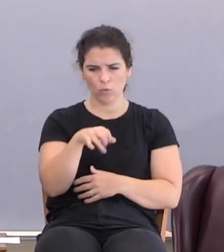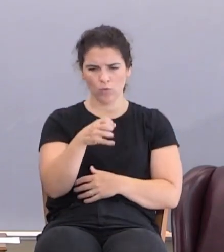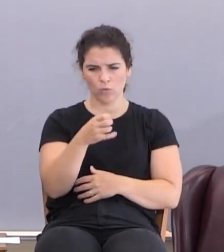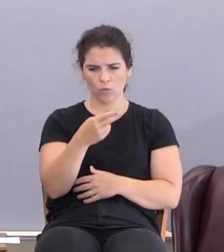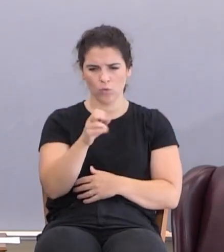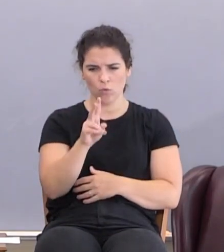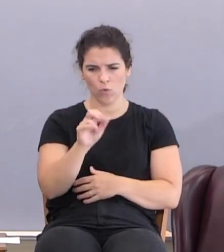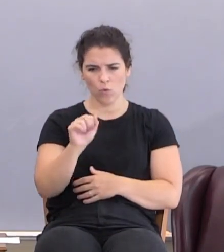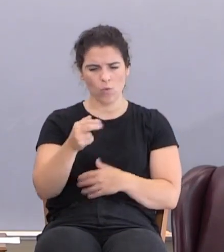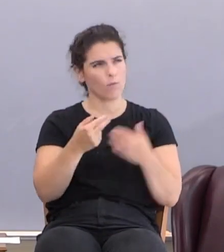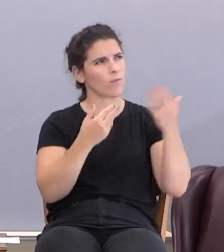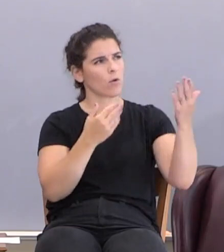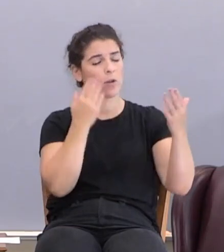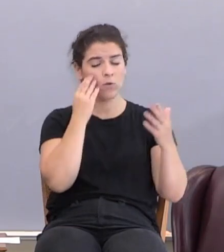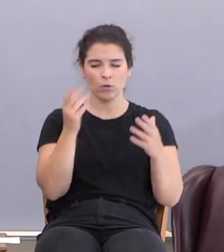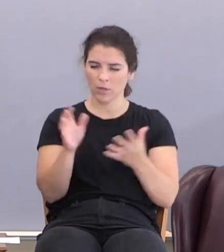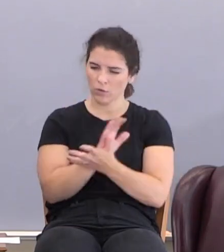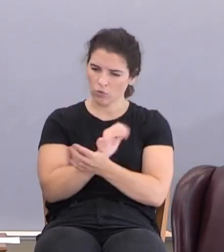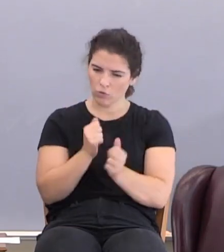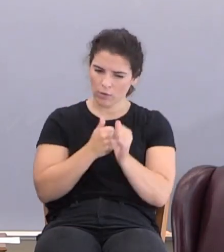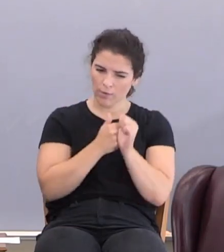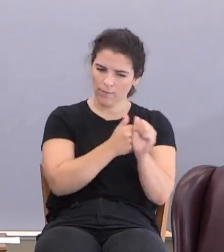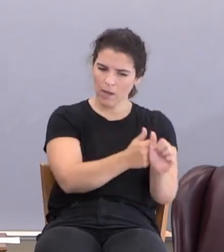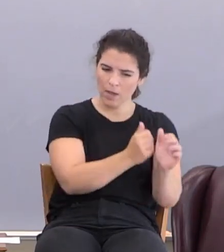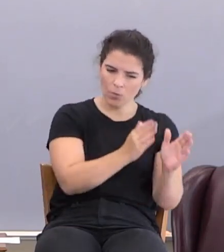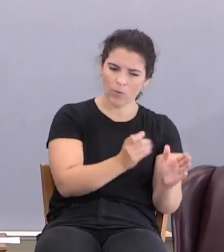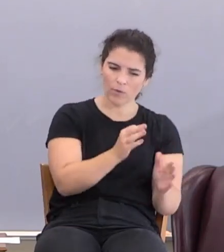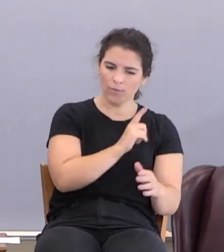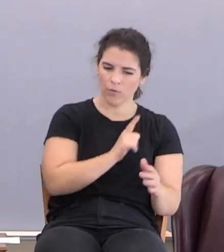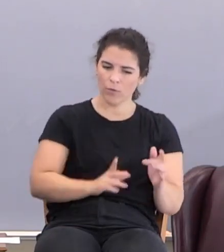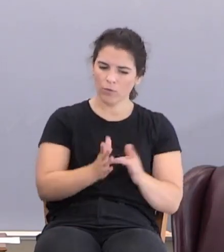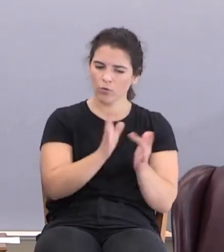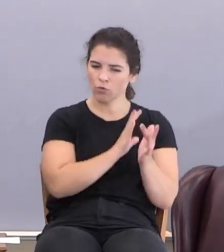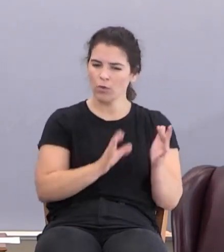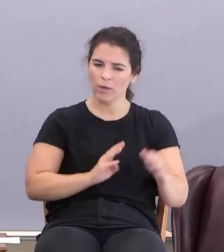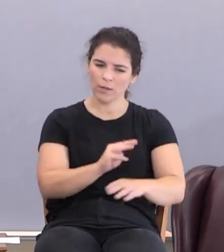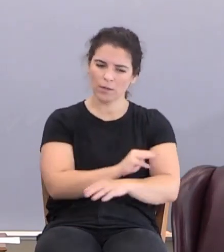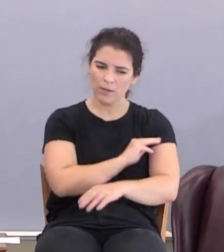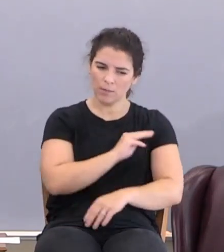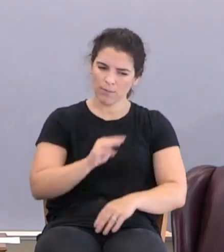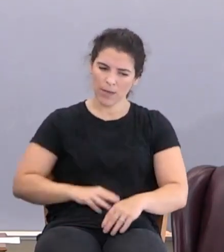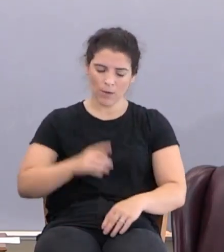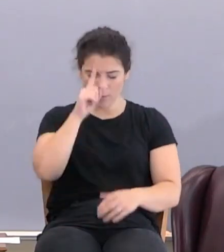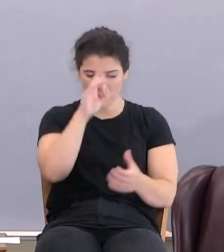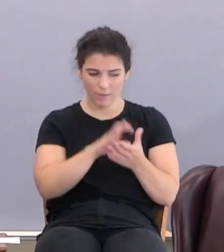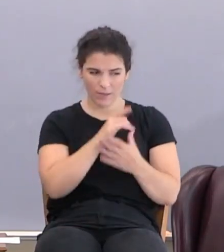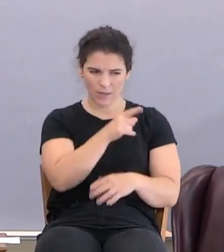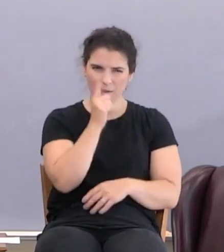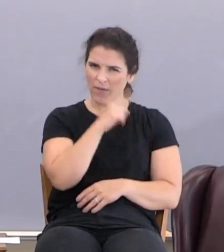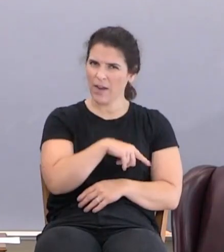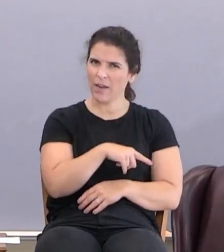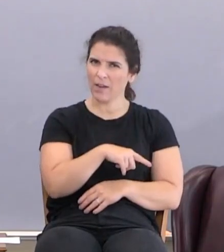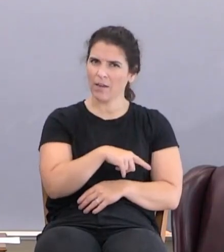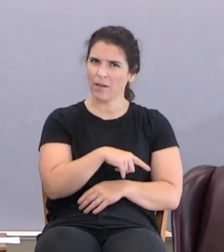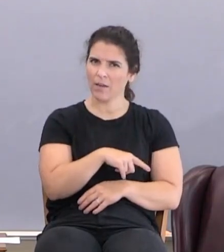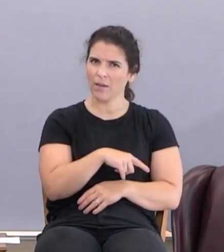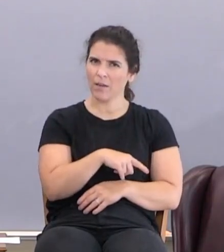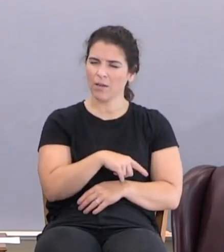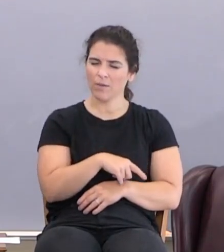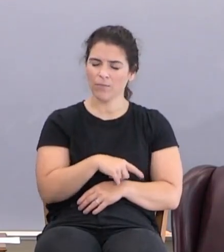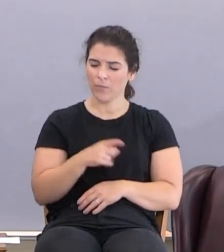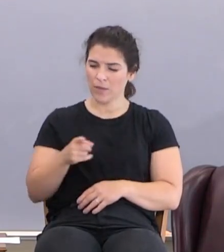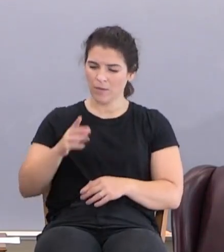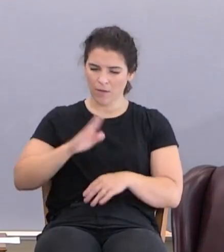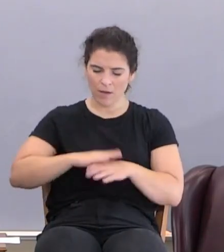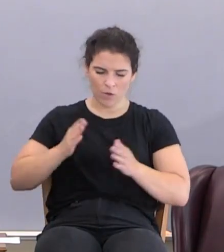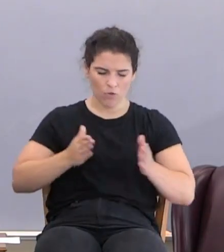trying to destroy the followers of the Lord Jesus Christ, the Messiah, believes he's a fake, he's a phony. He's on the road to